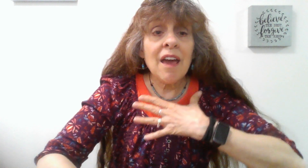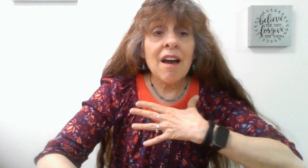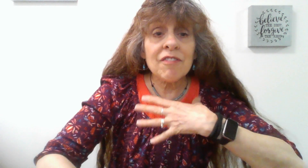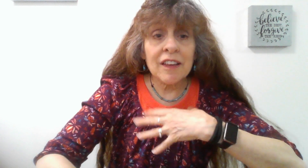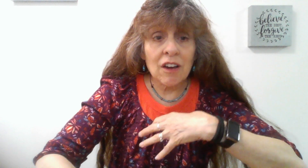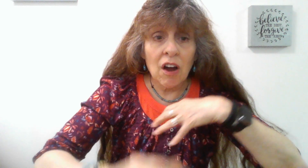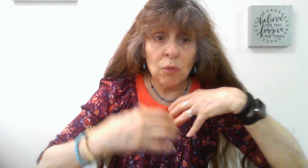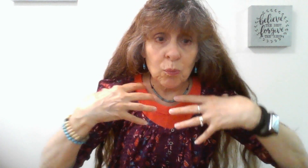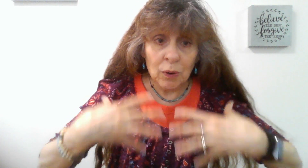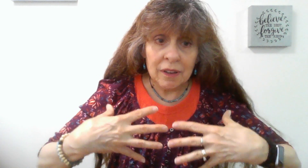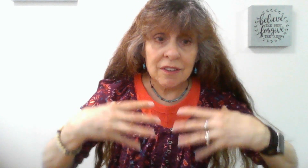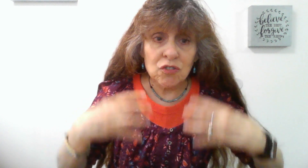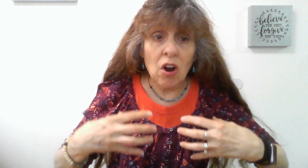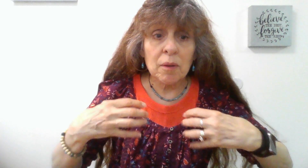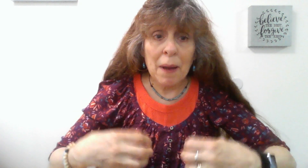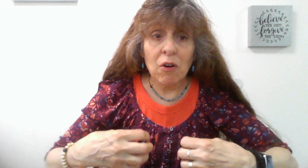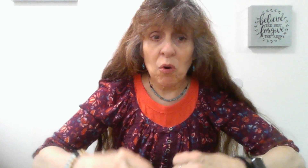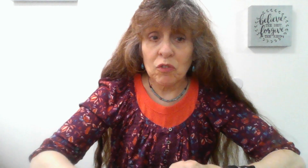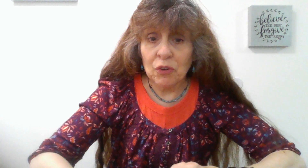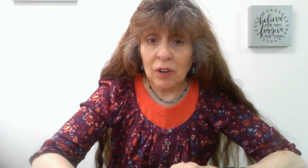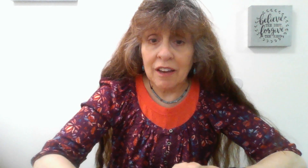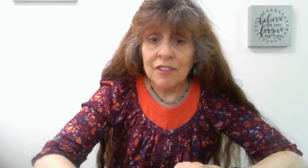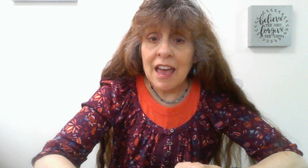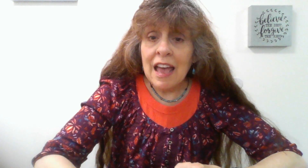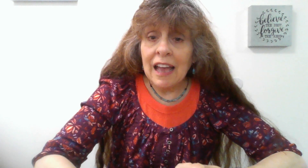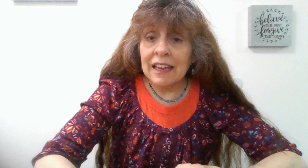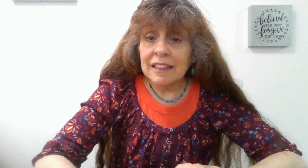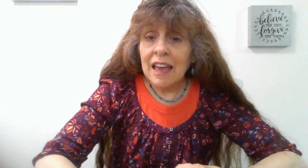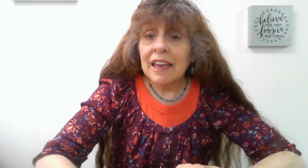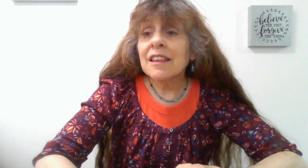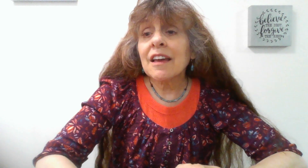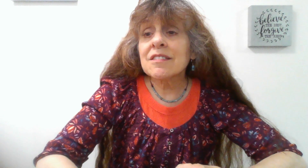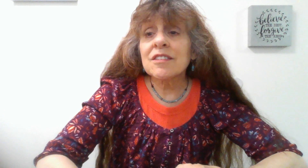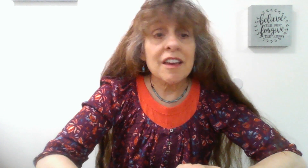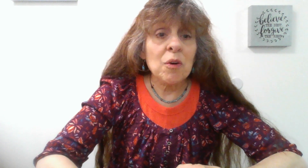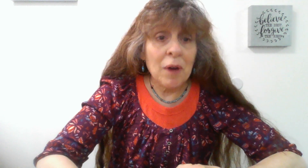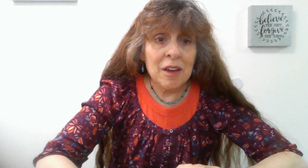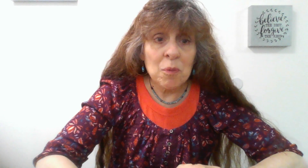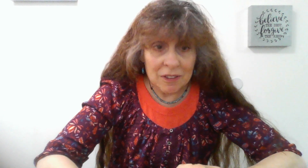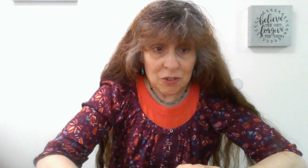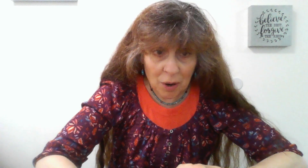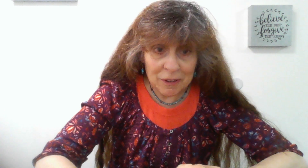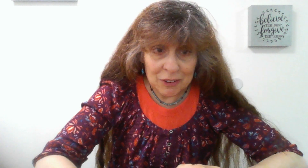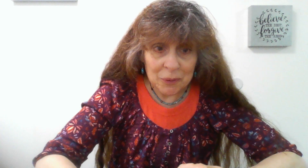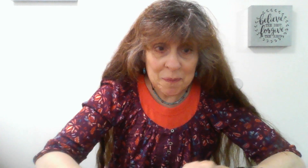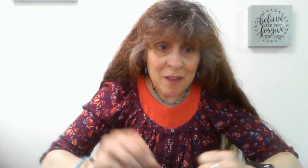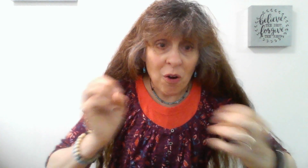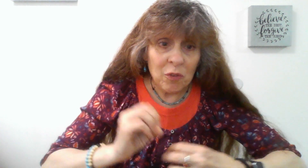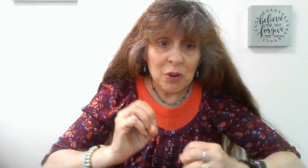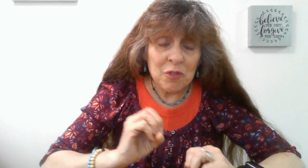have like a really strong power over your life, and He likes to take away what's troubling you. Over and over